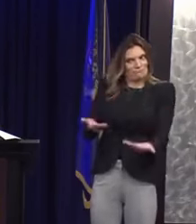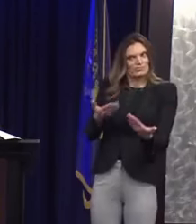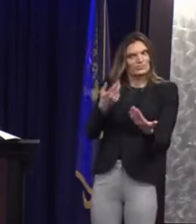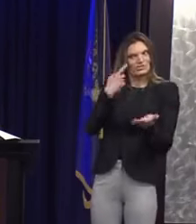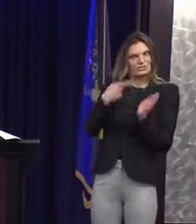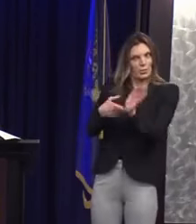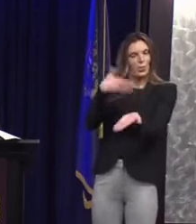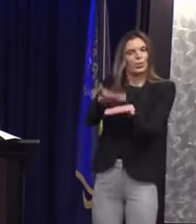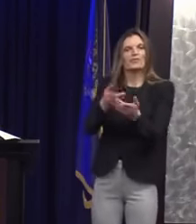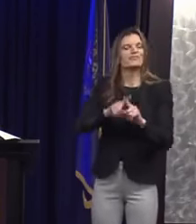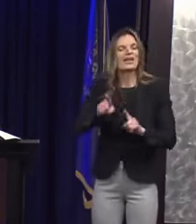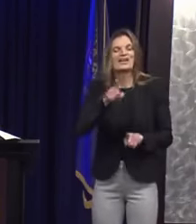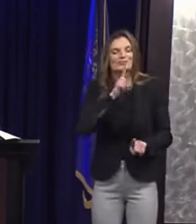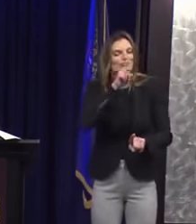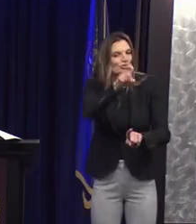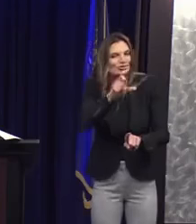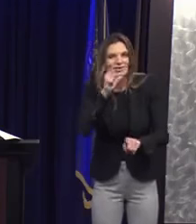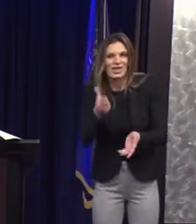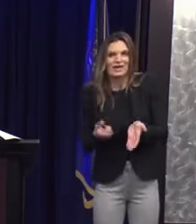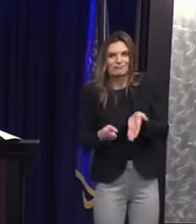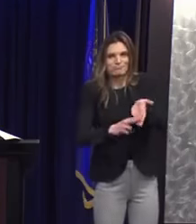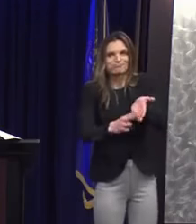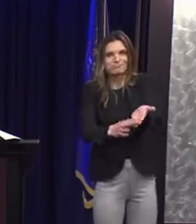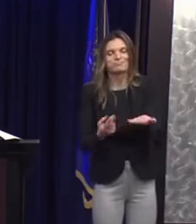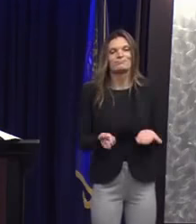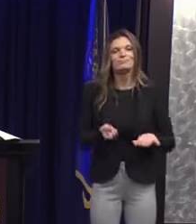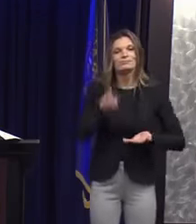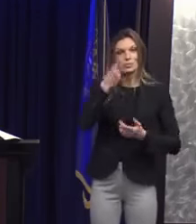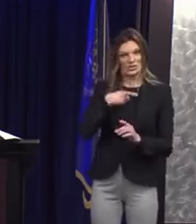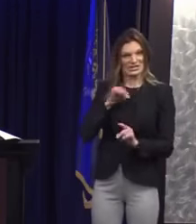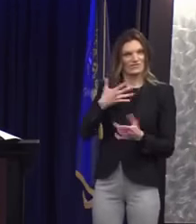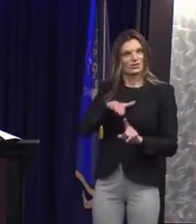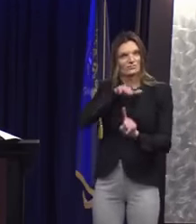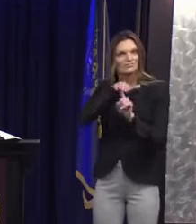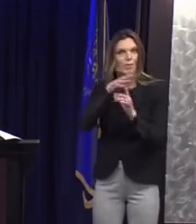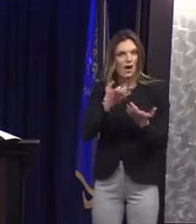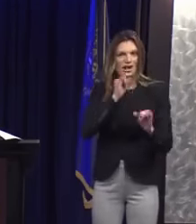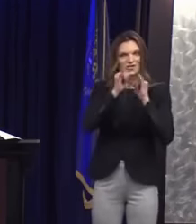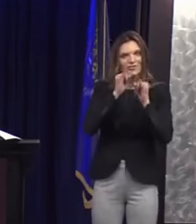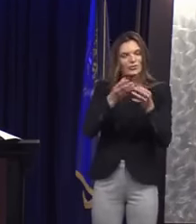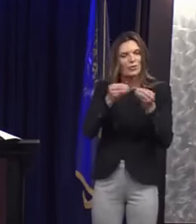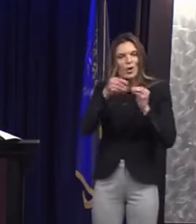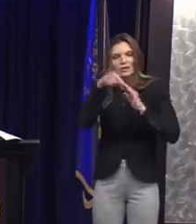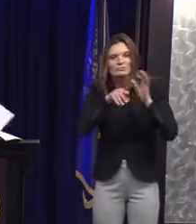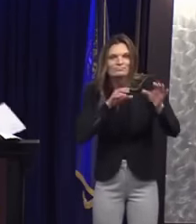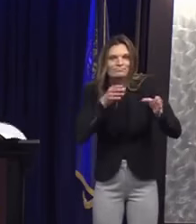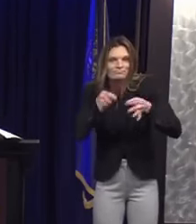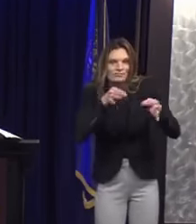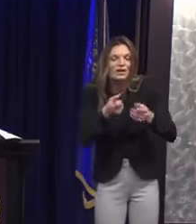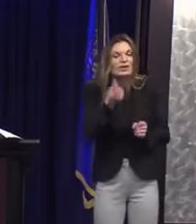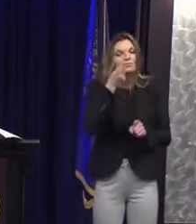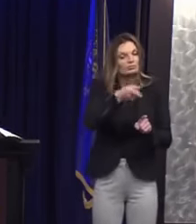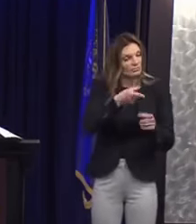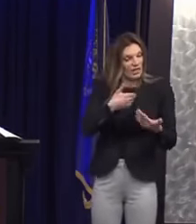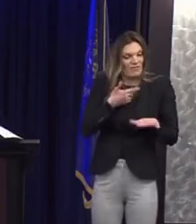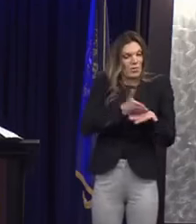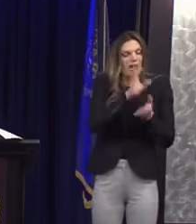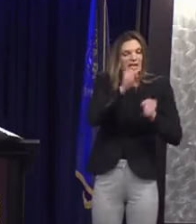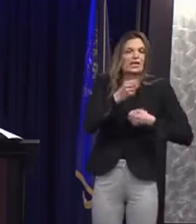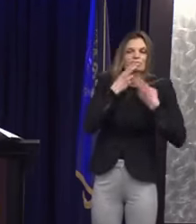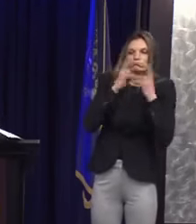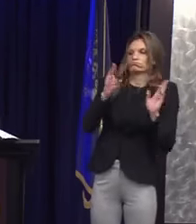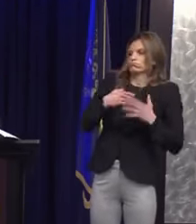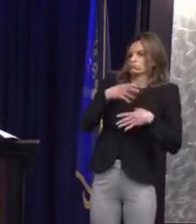Every person has the right to assert their Fifth Amendment protections. And in this instance, Ms. Hurts would not